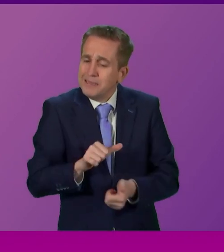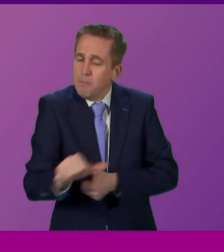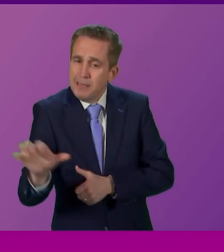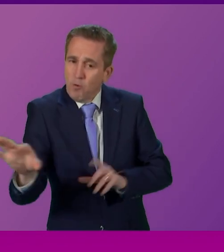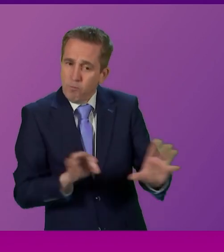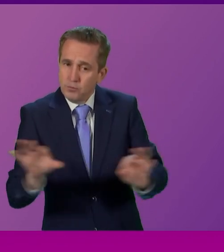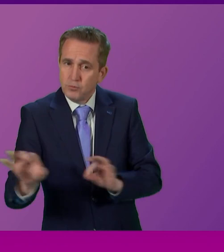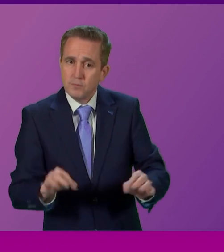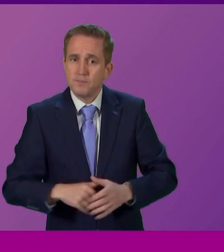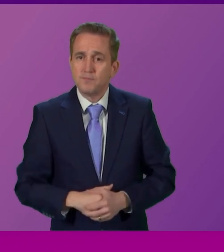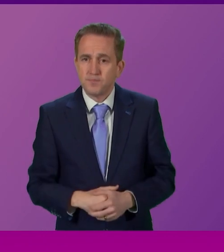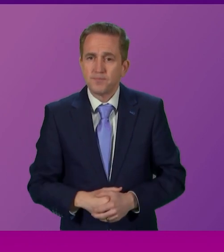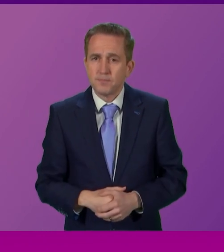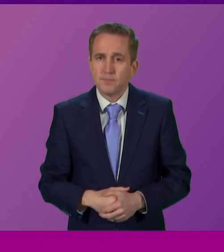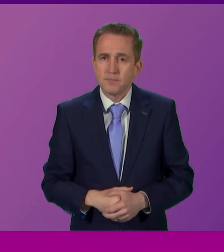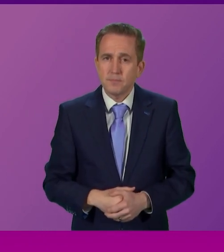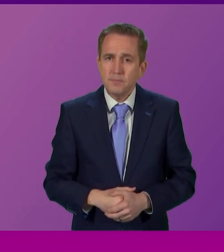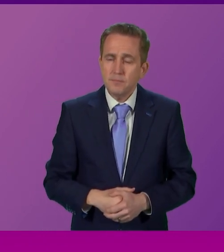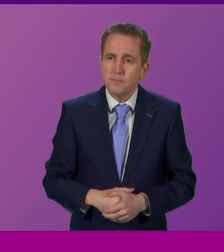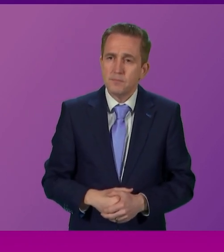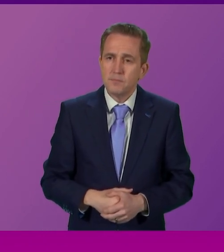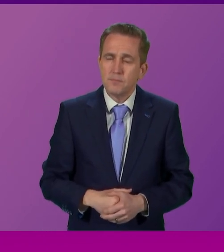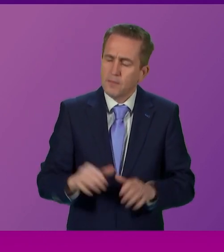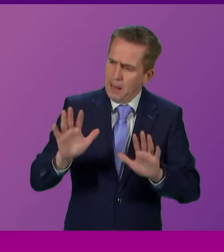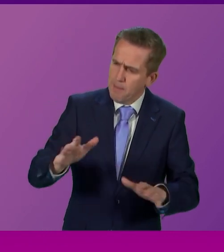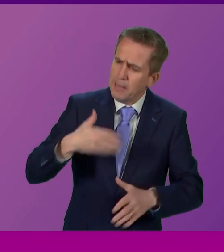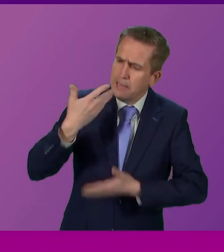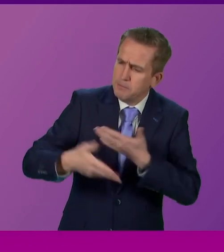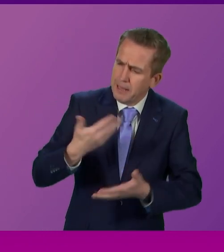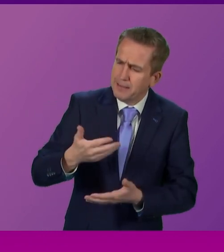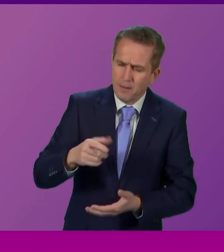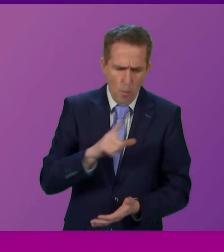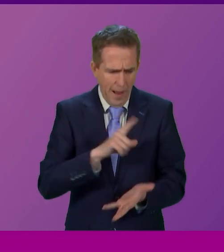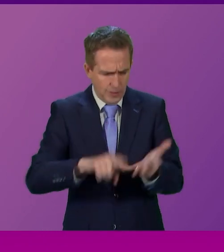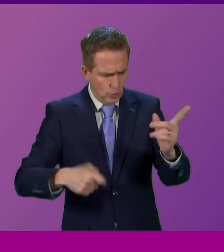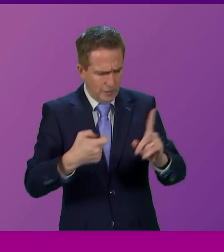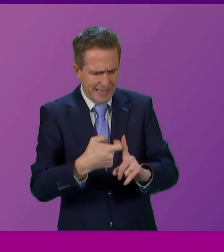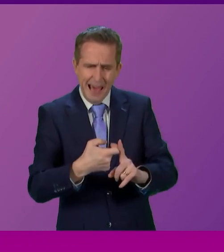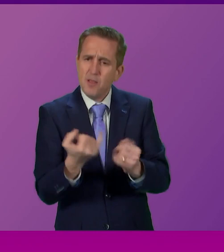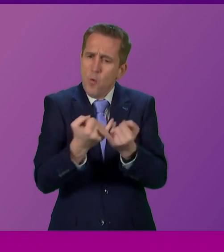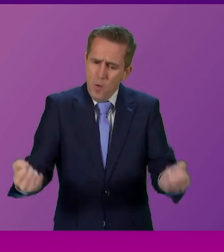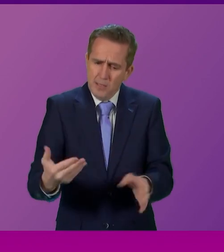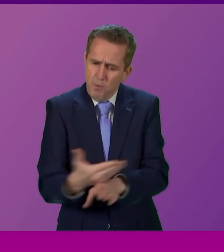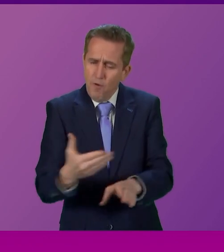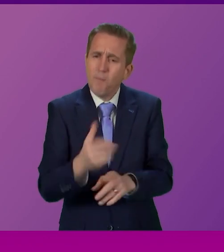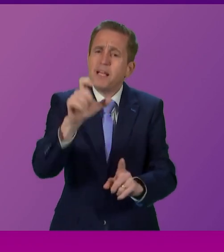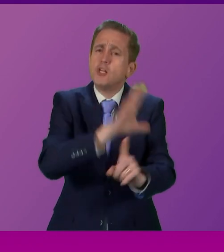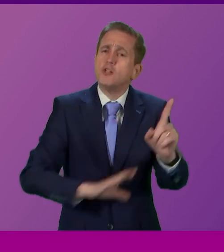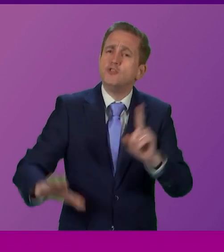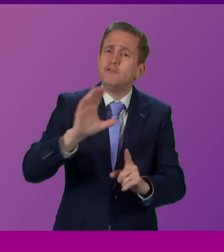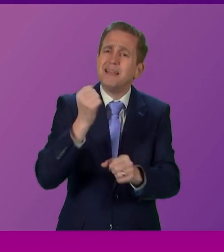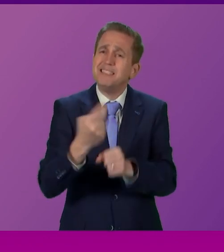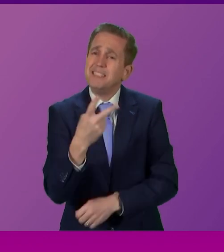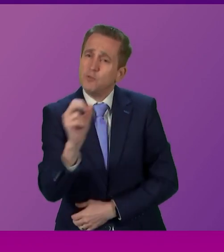Given the opportunity to rise to the challenge and explain why the UK is the worst performing country in international comparison in the